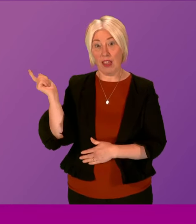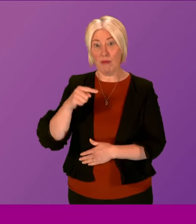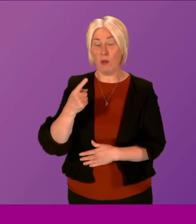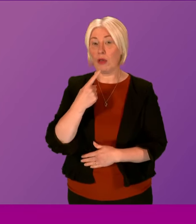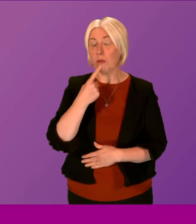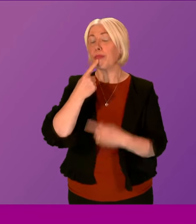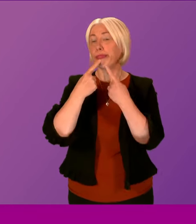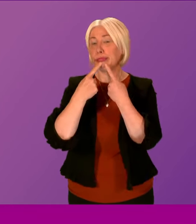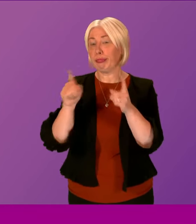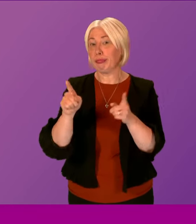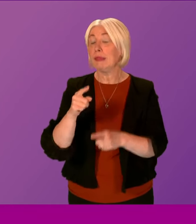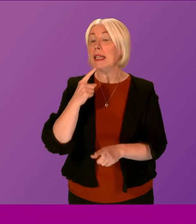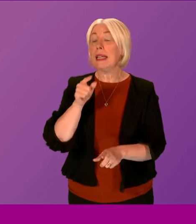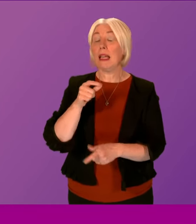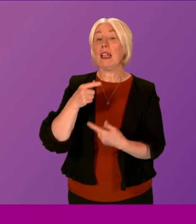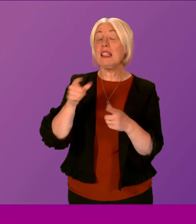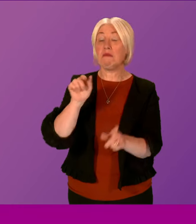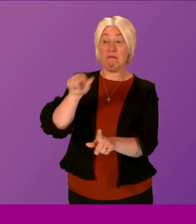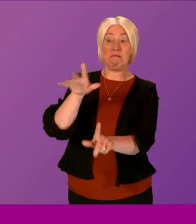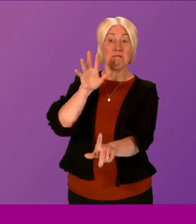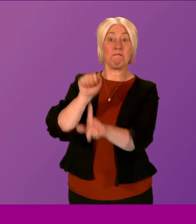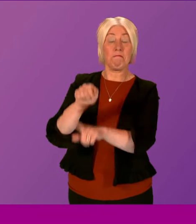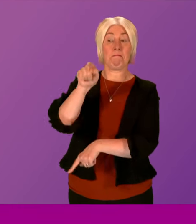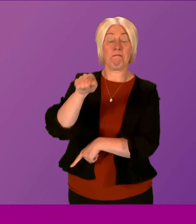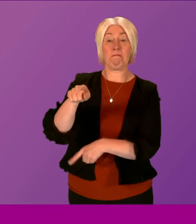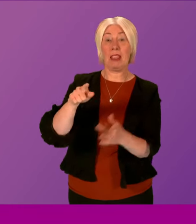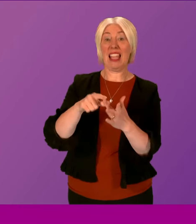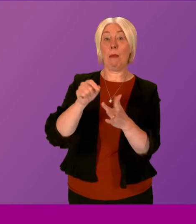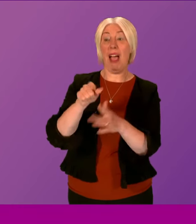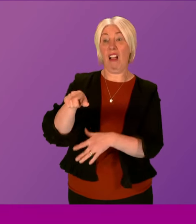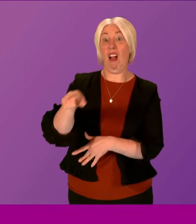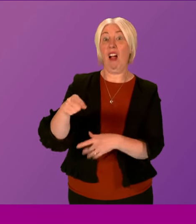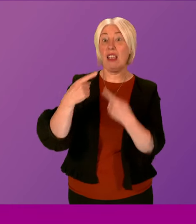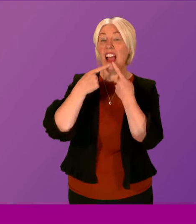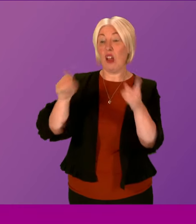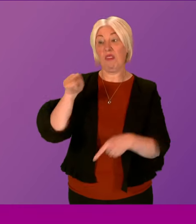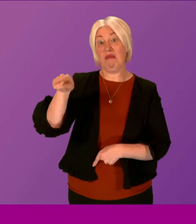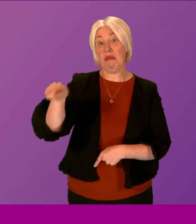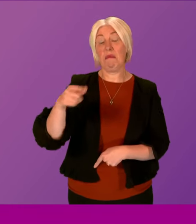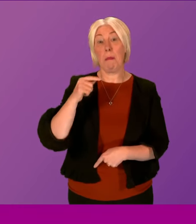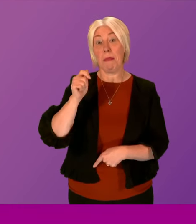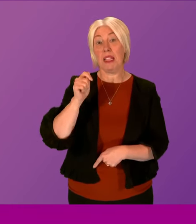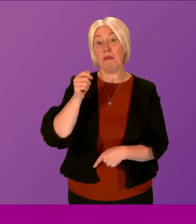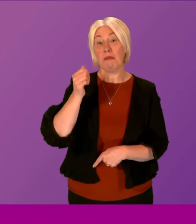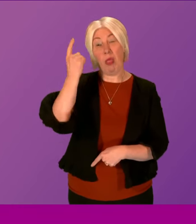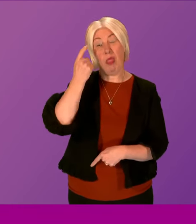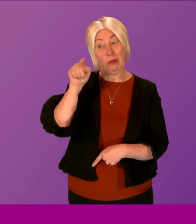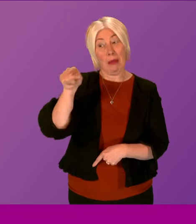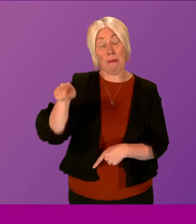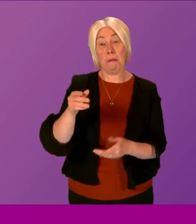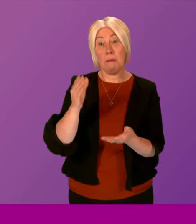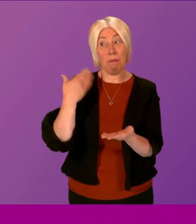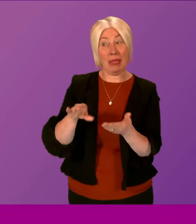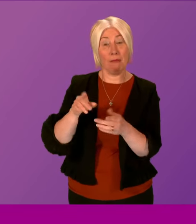He publicly identified Ian Packer as a suspect in the media. It's utterly shocking that the